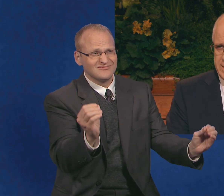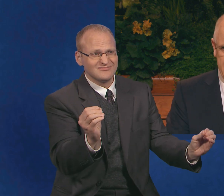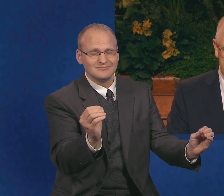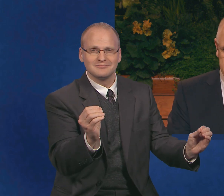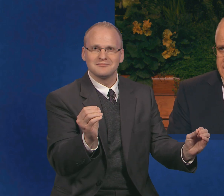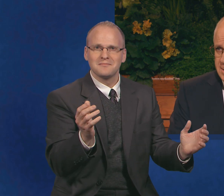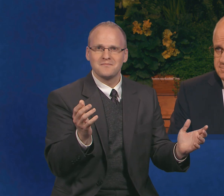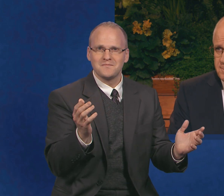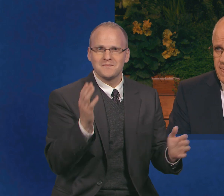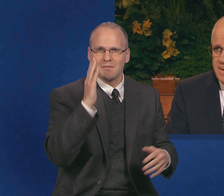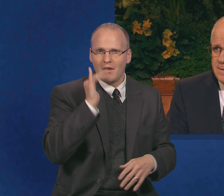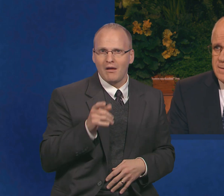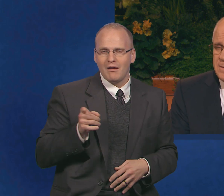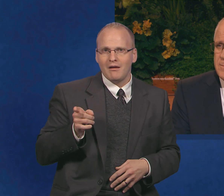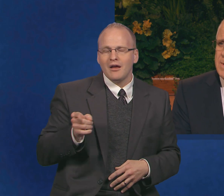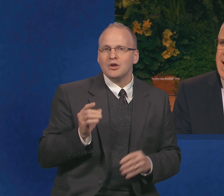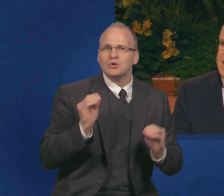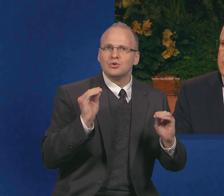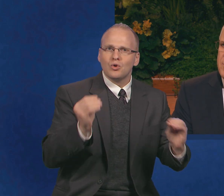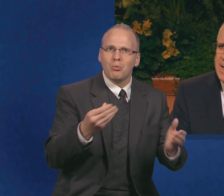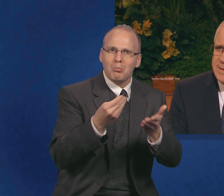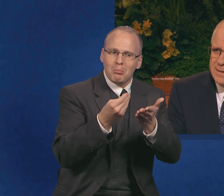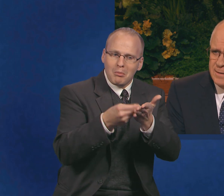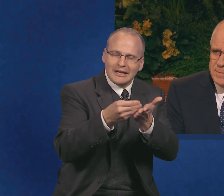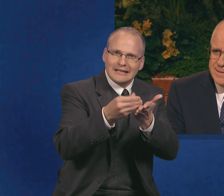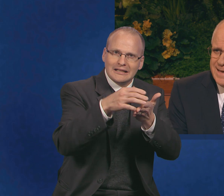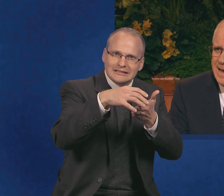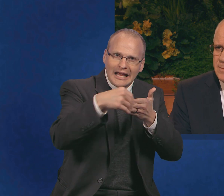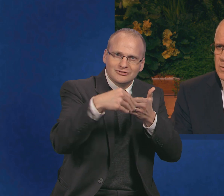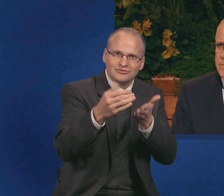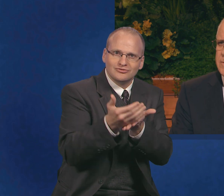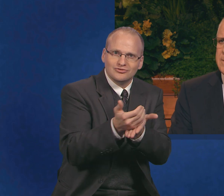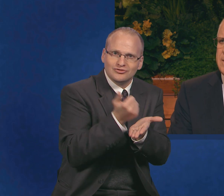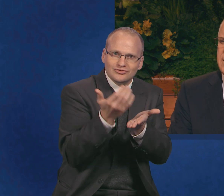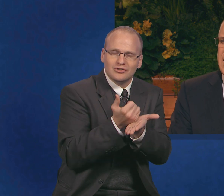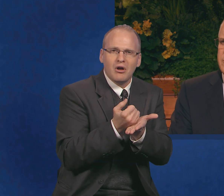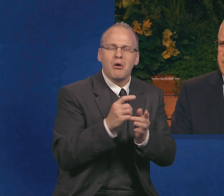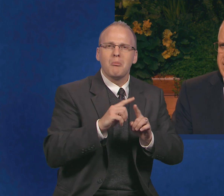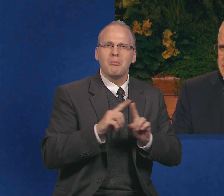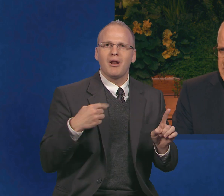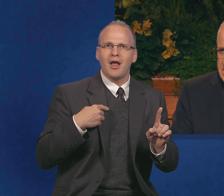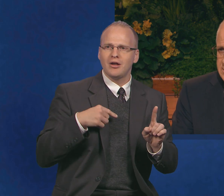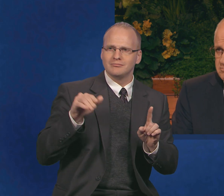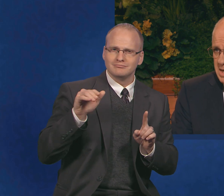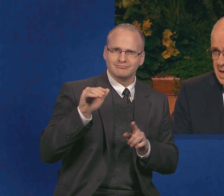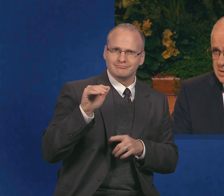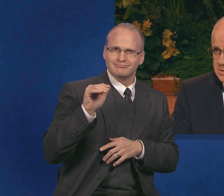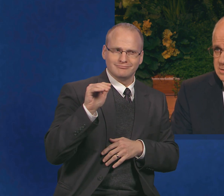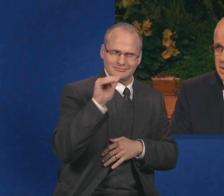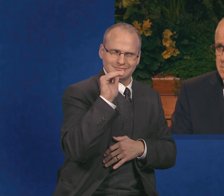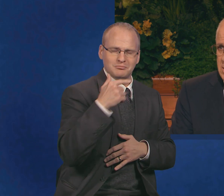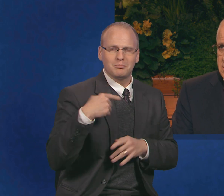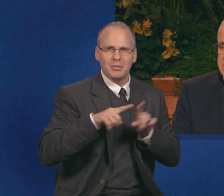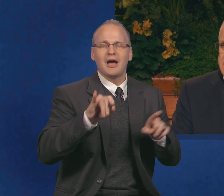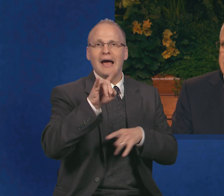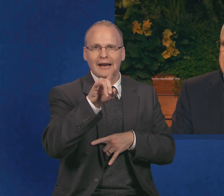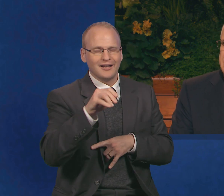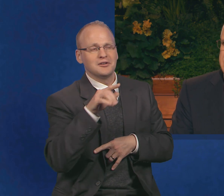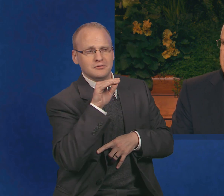cash income, but Ida reminded him that the animals had provided meat, eggs, and milk. Their